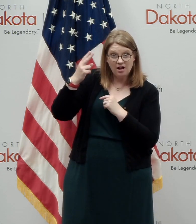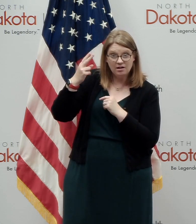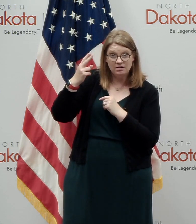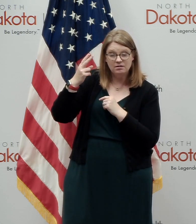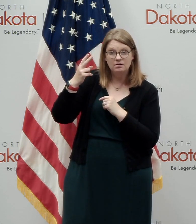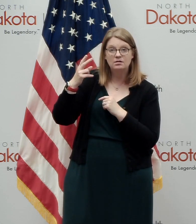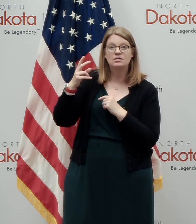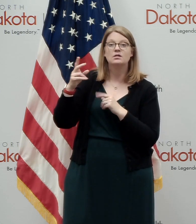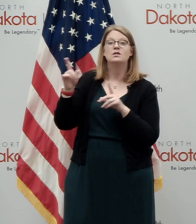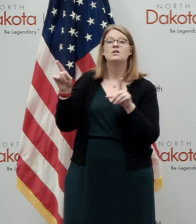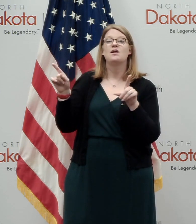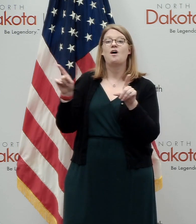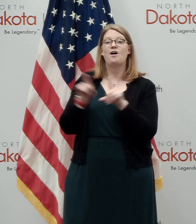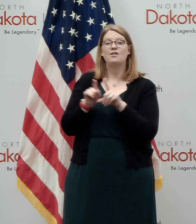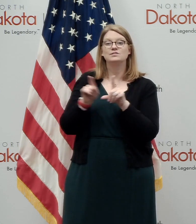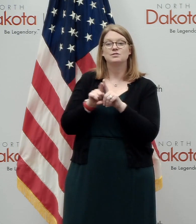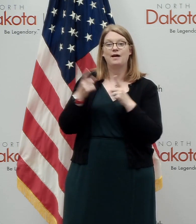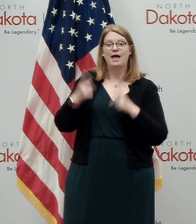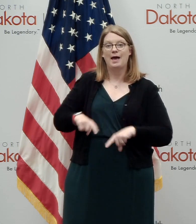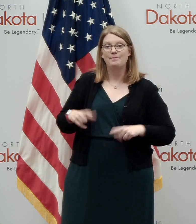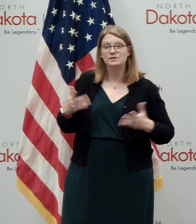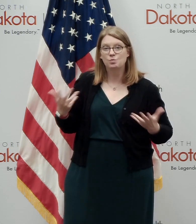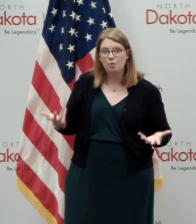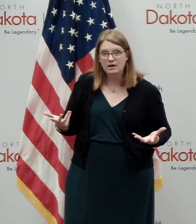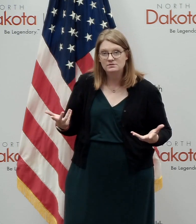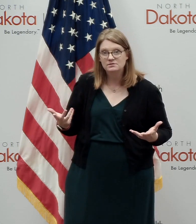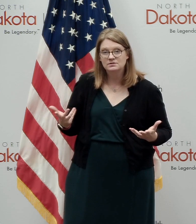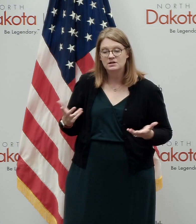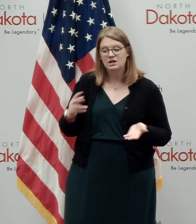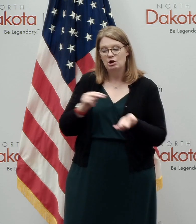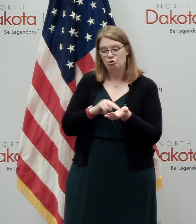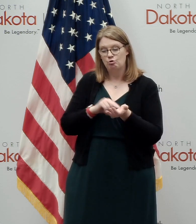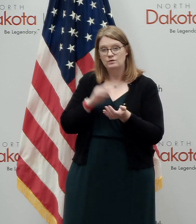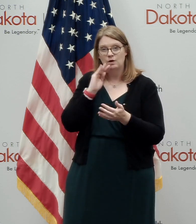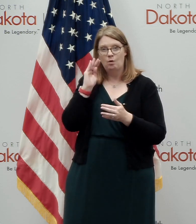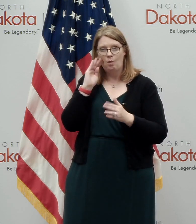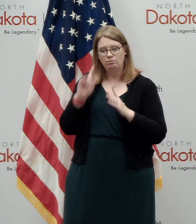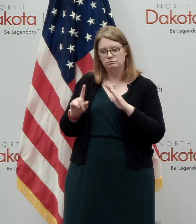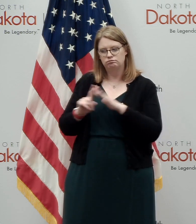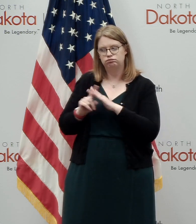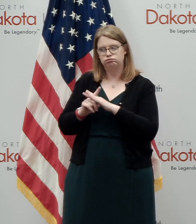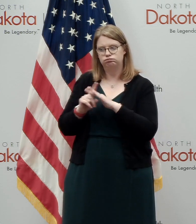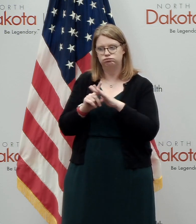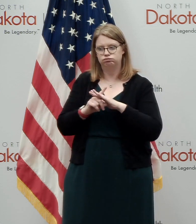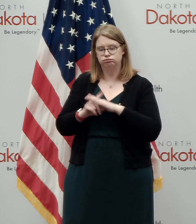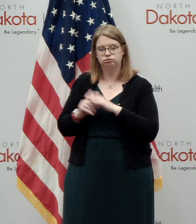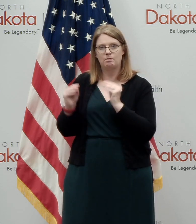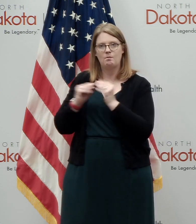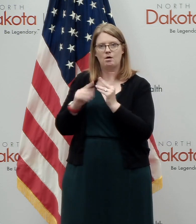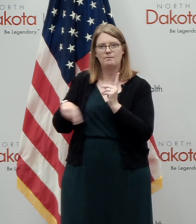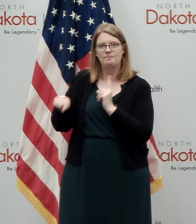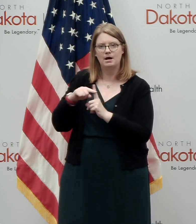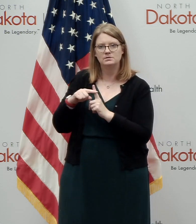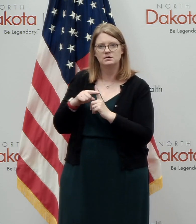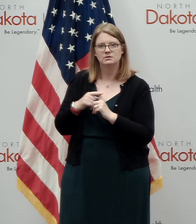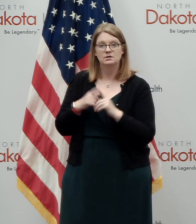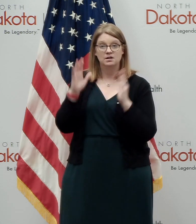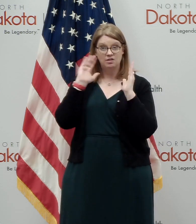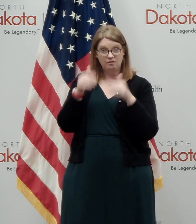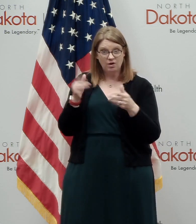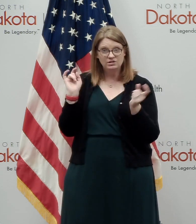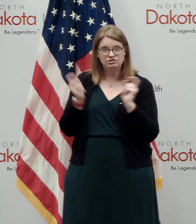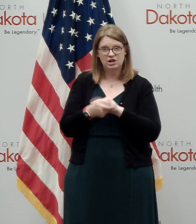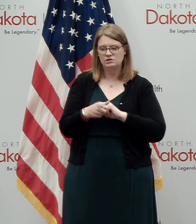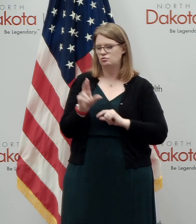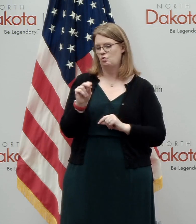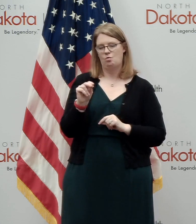we're also seeing things show up in terms of the challenges that we're having in long-term care. So, you know, the focus hasn't changed. It is about protecting the